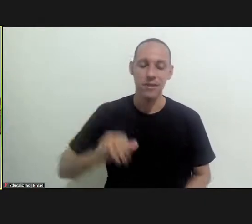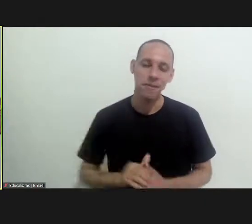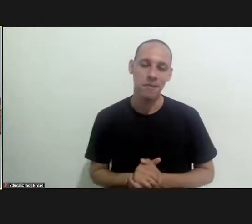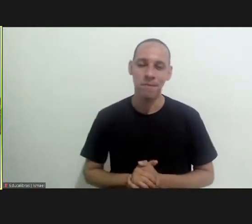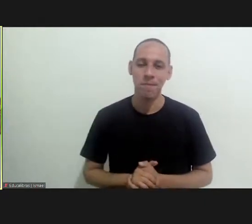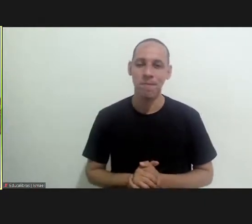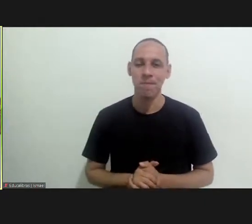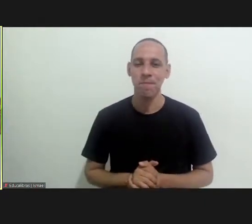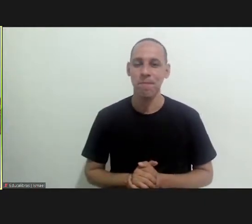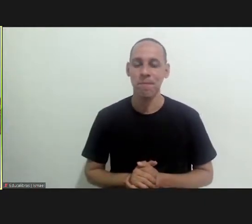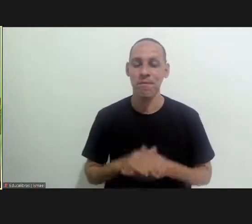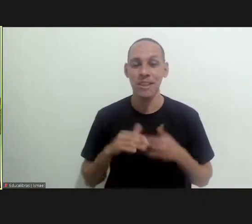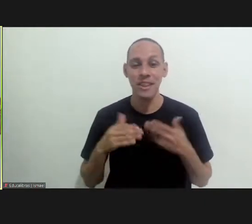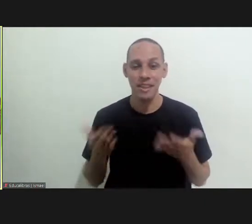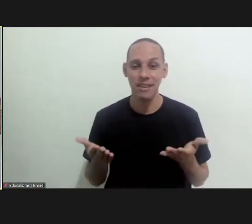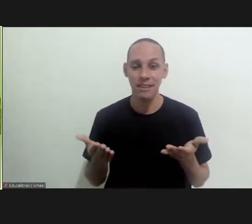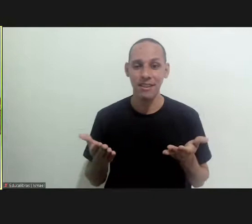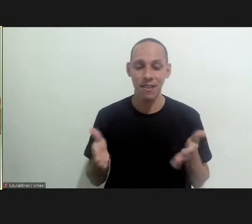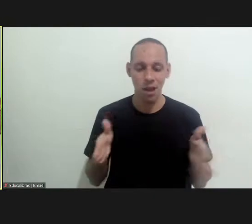have